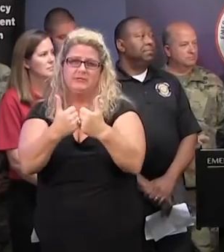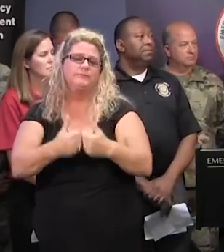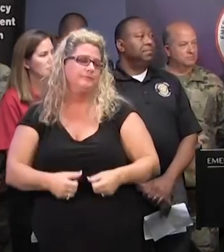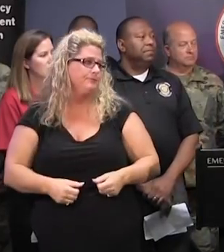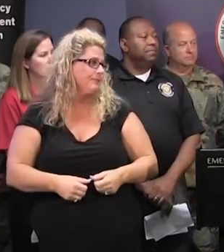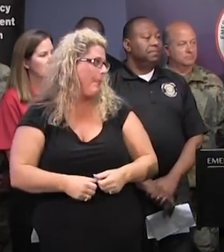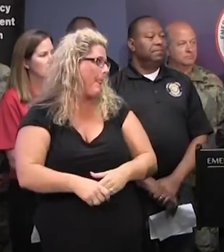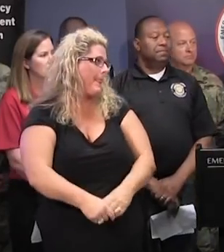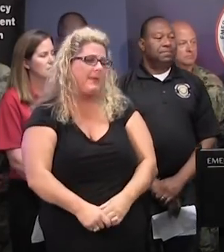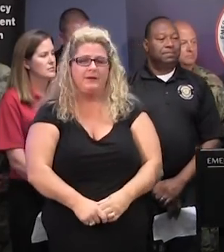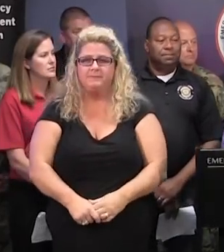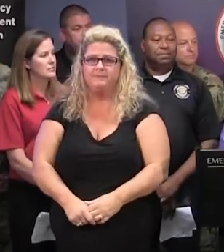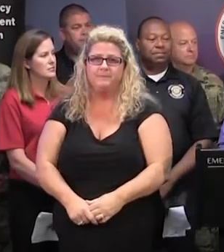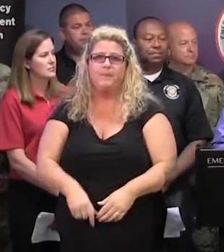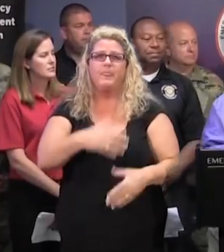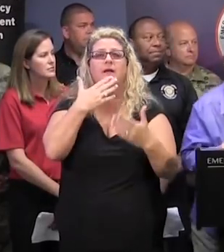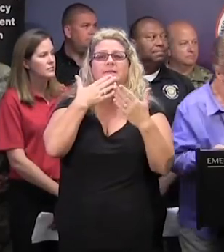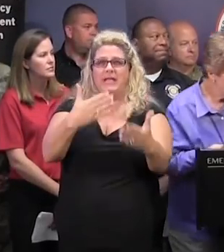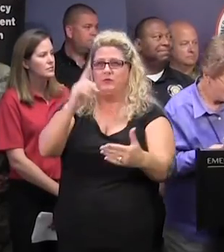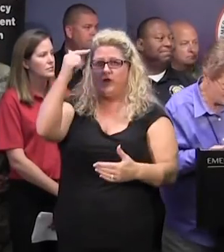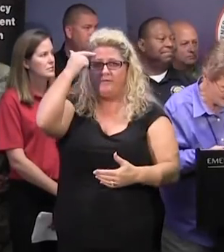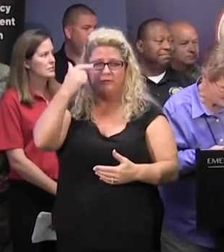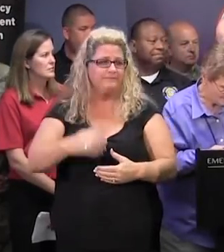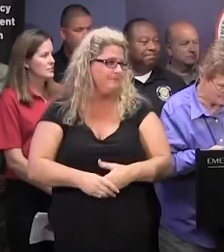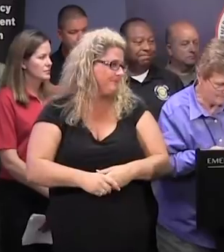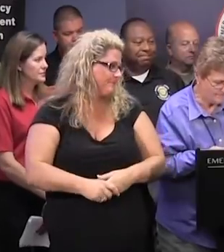Thank you, ma'am. Thank you, Governor. Thanks, sir.